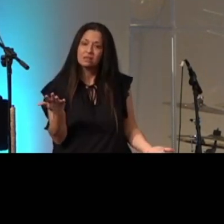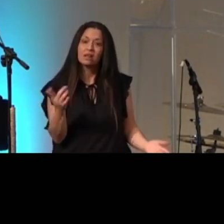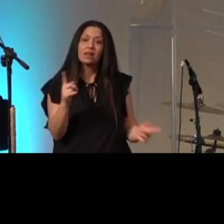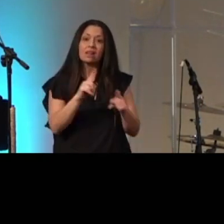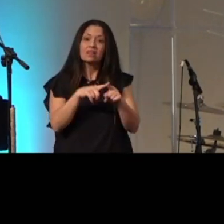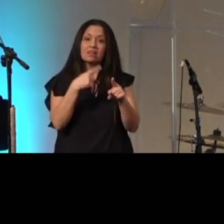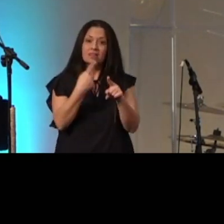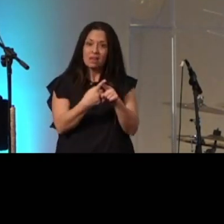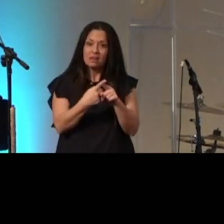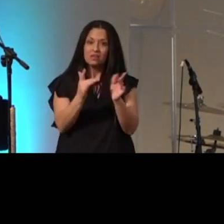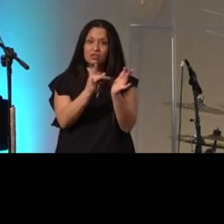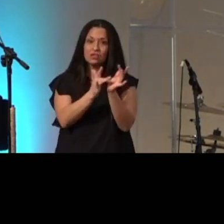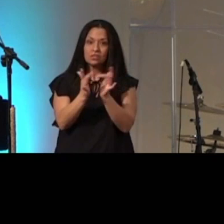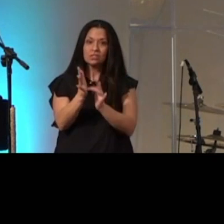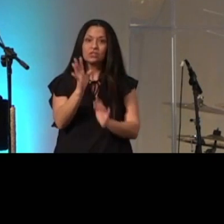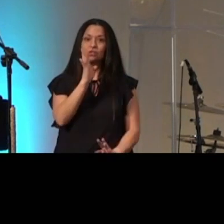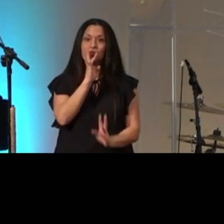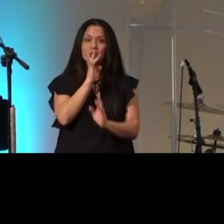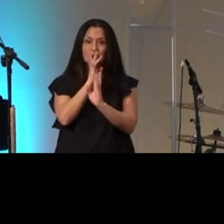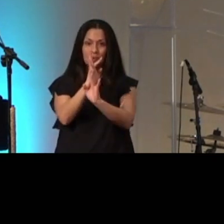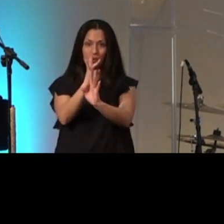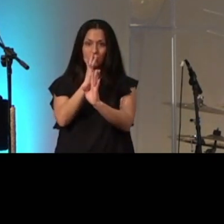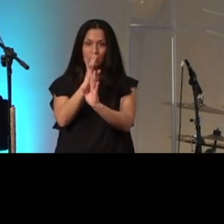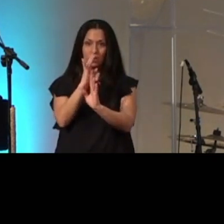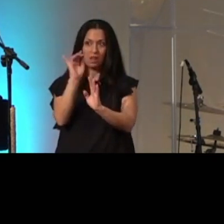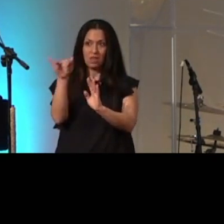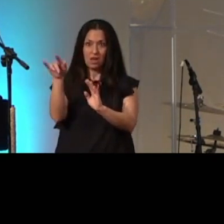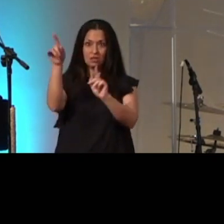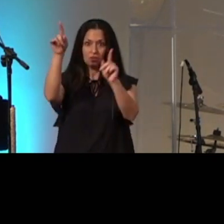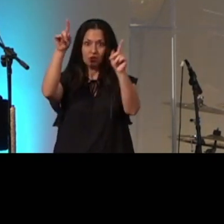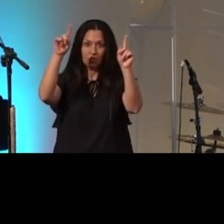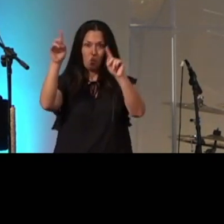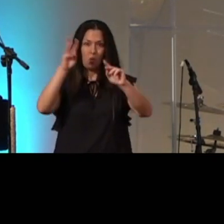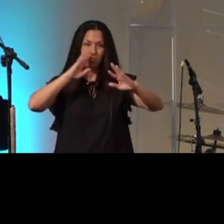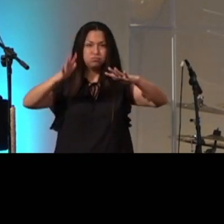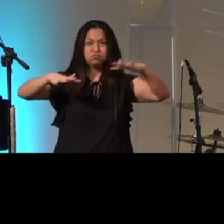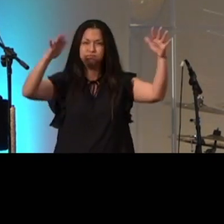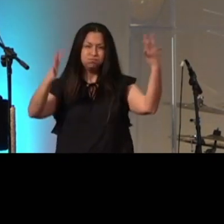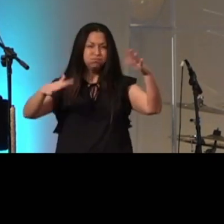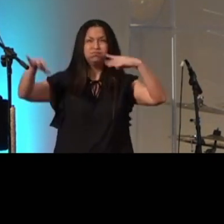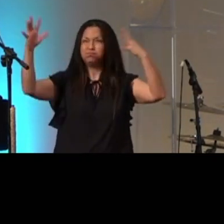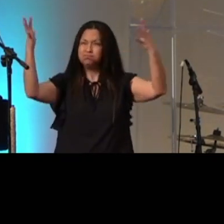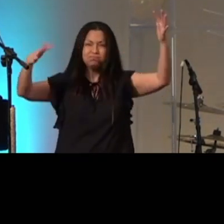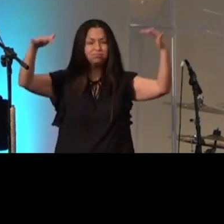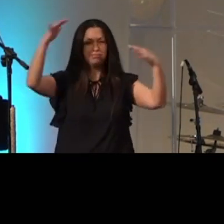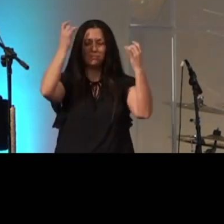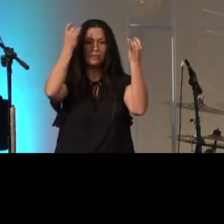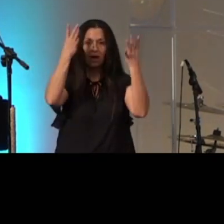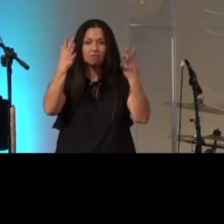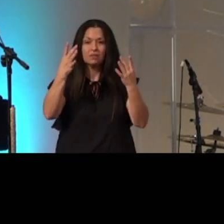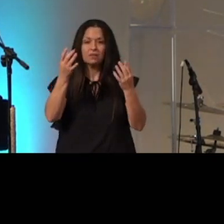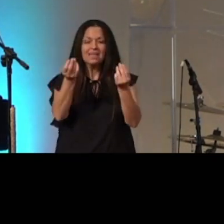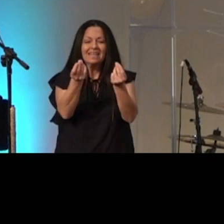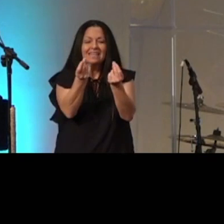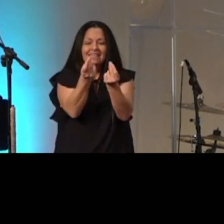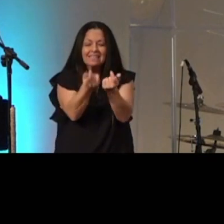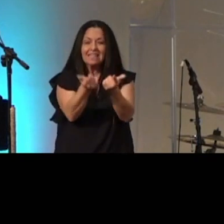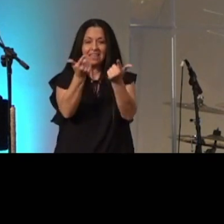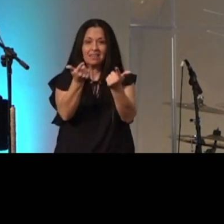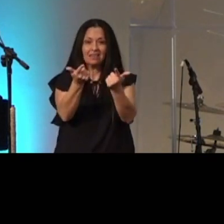spoke and the storm that was raging instantly became calm